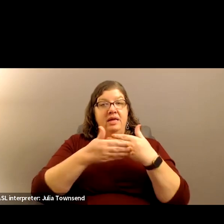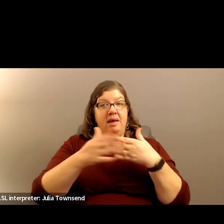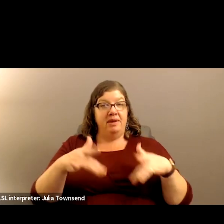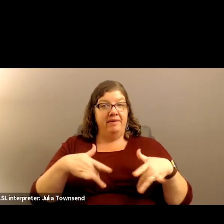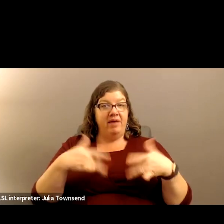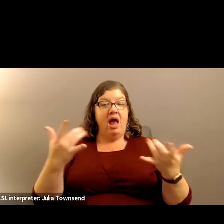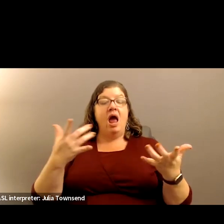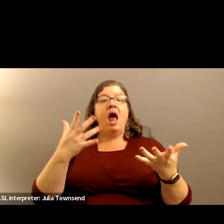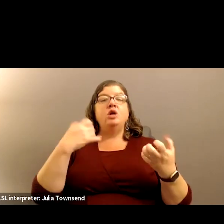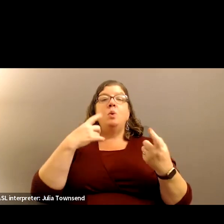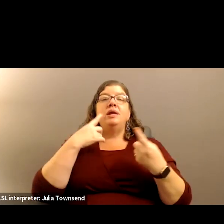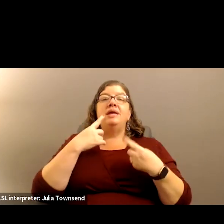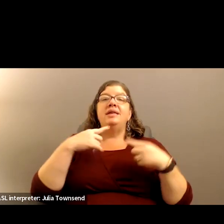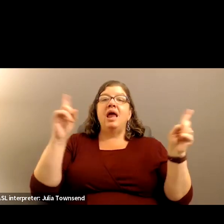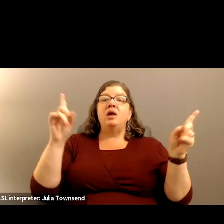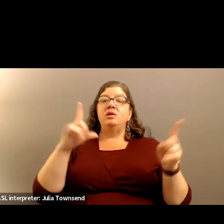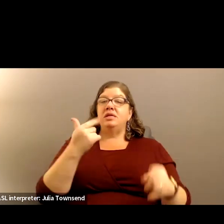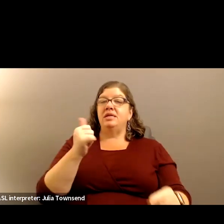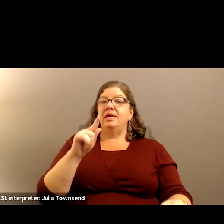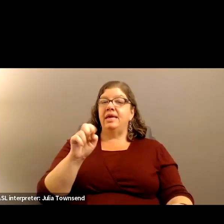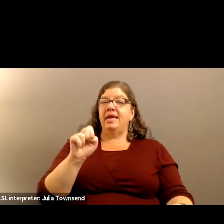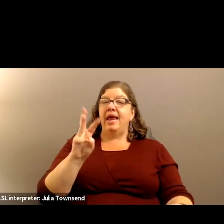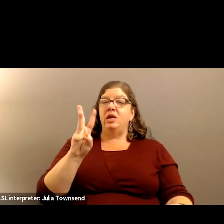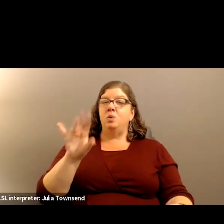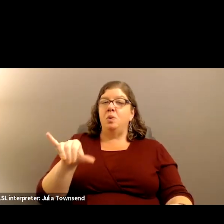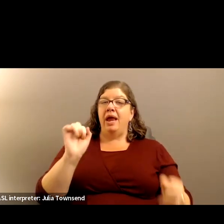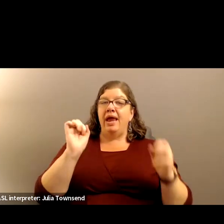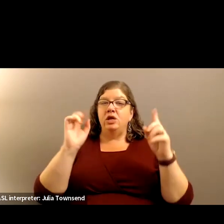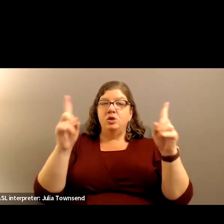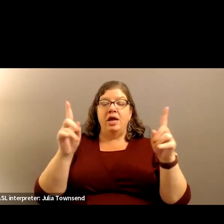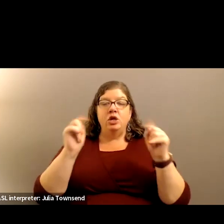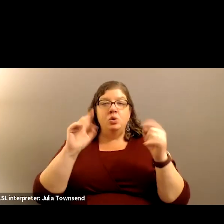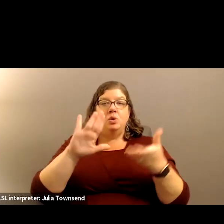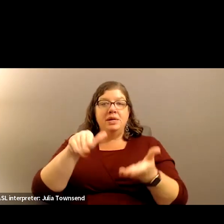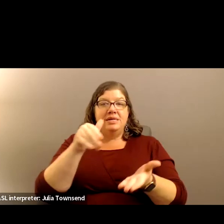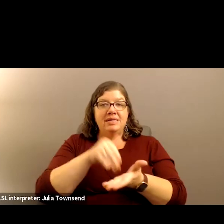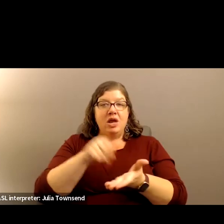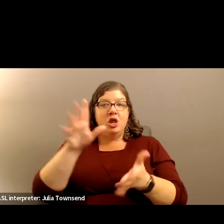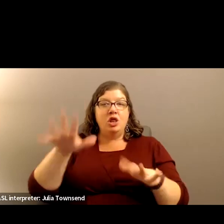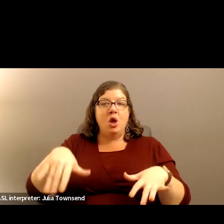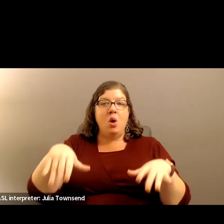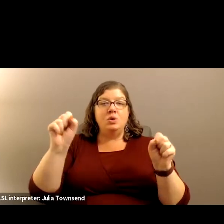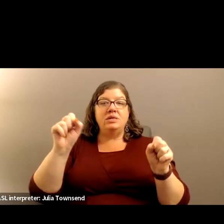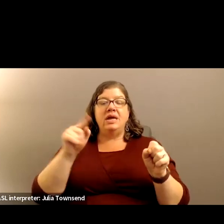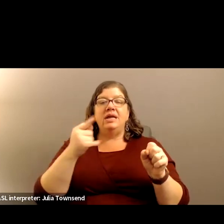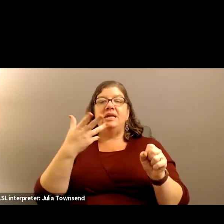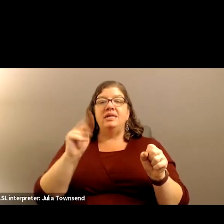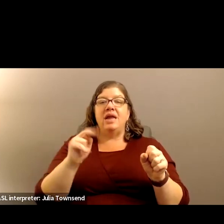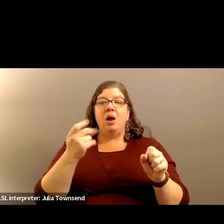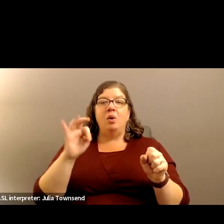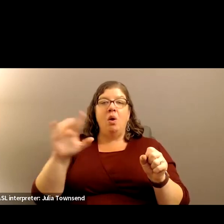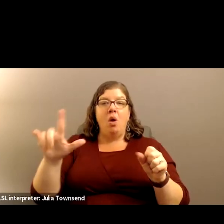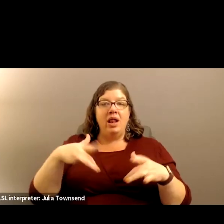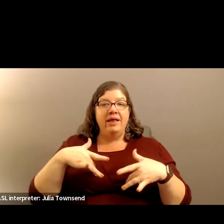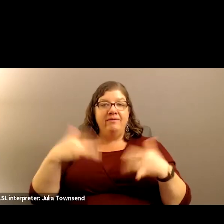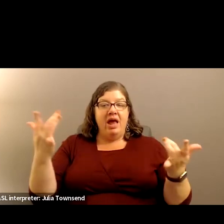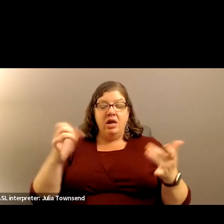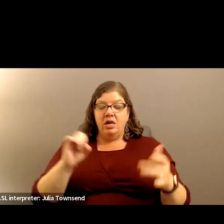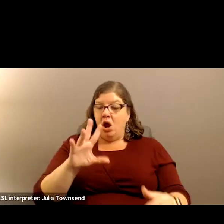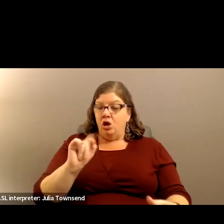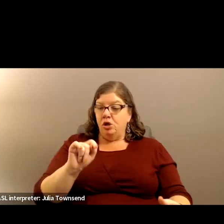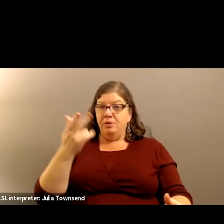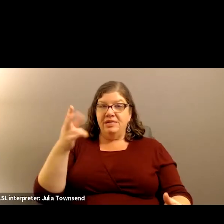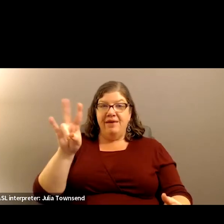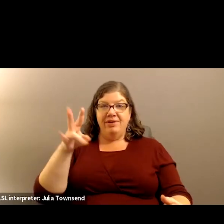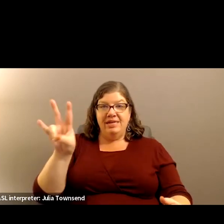I just wanted to announce that the Gateway Education Tutoring Center, they're hosting a town hall event on October